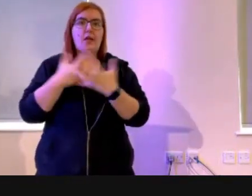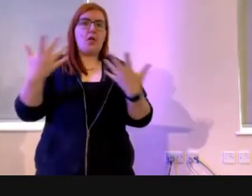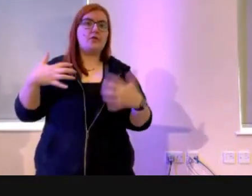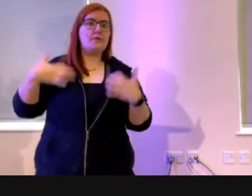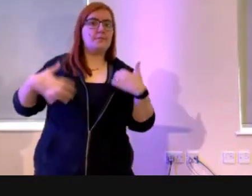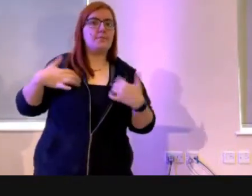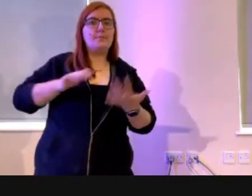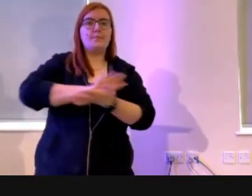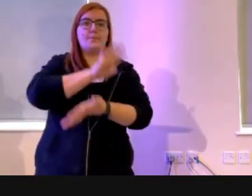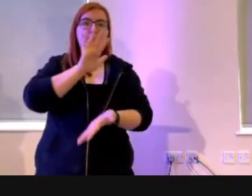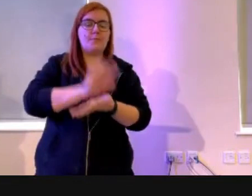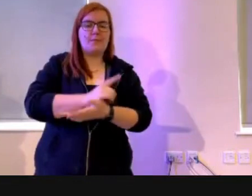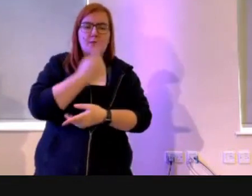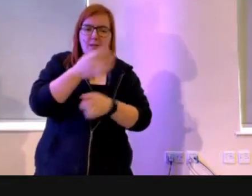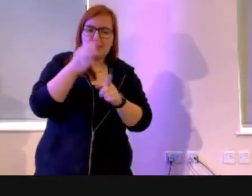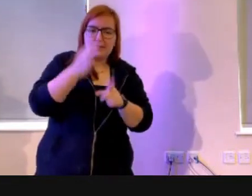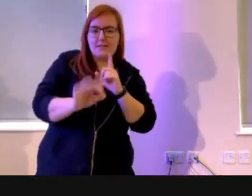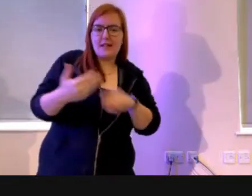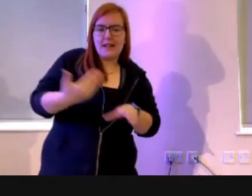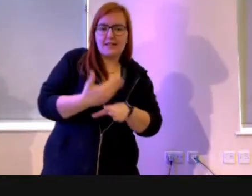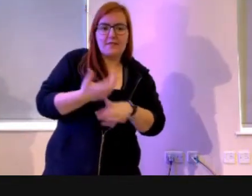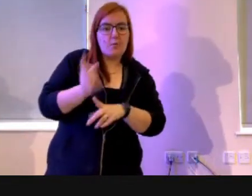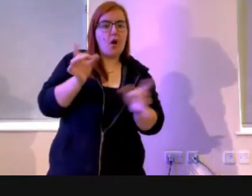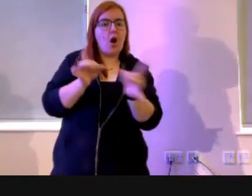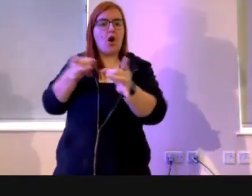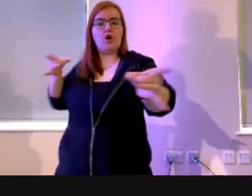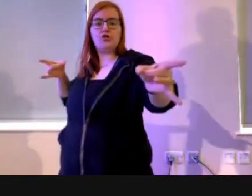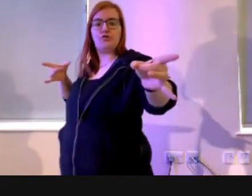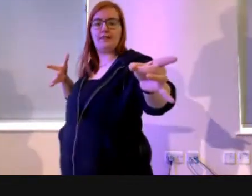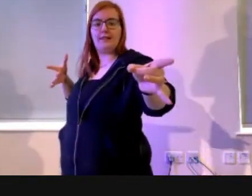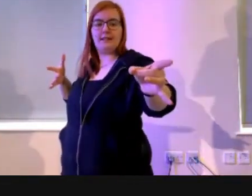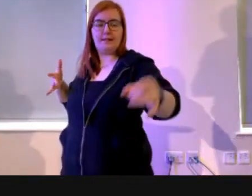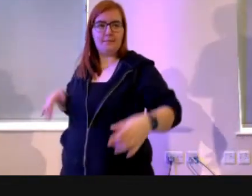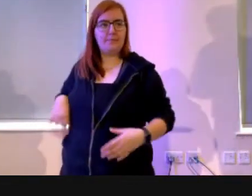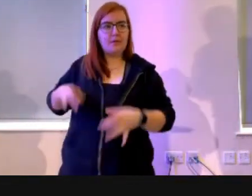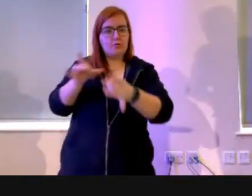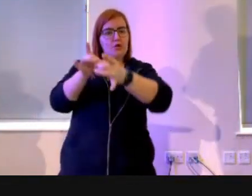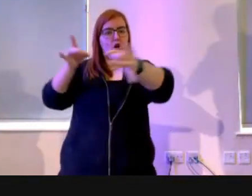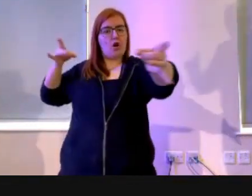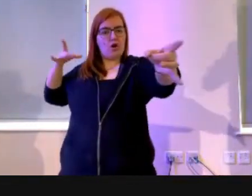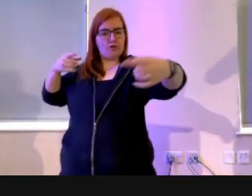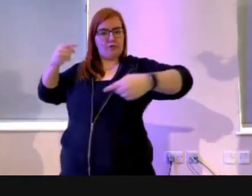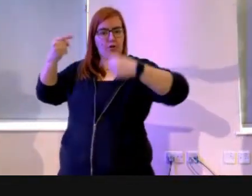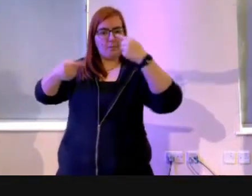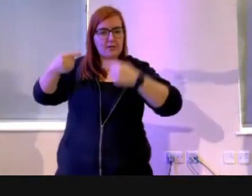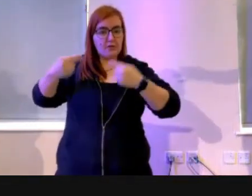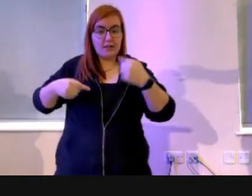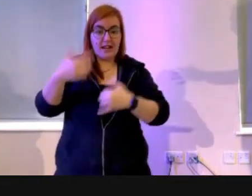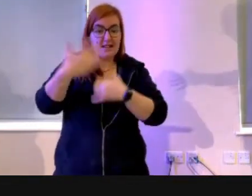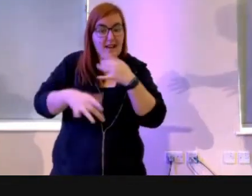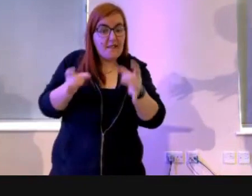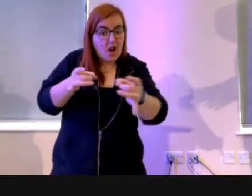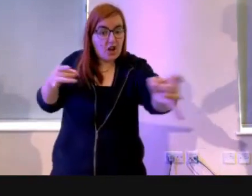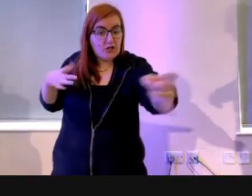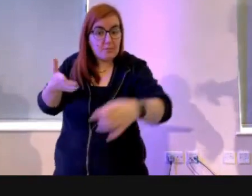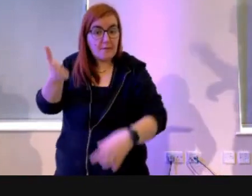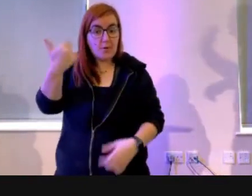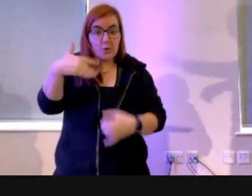remember one particular activity was archery. And there was an archery contest and I had this bar. I'd never done archery before. And there was a